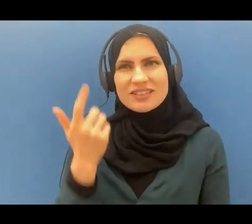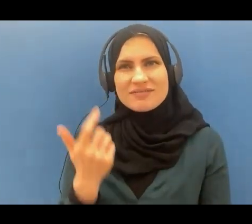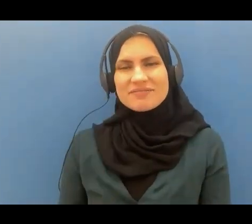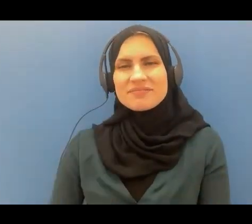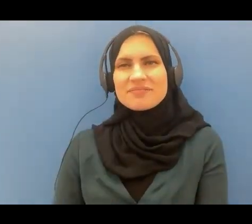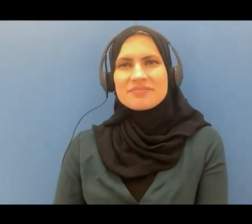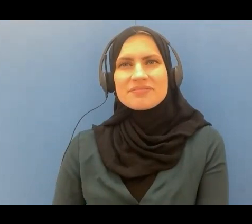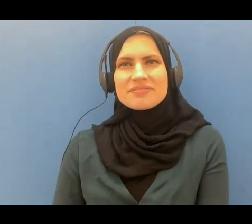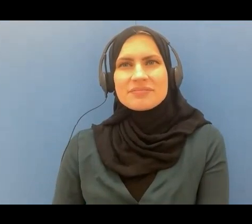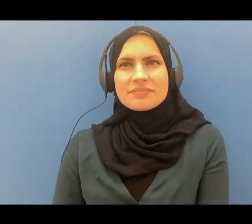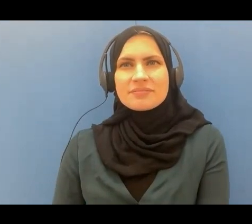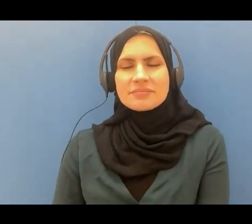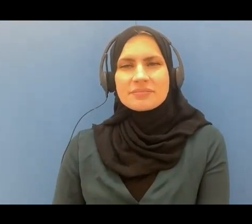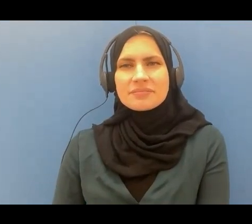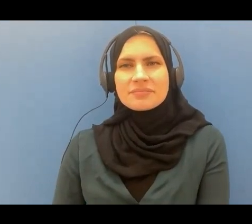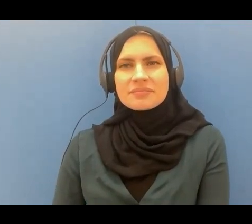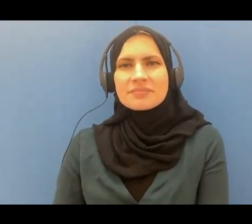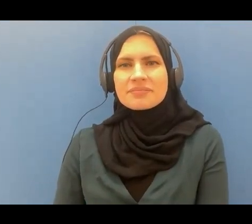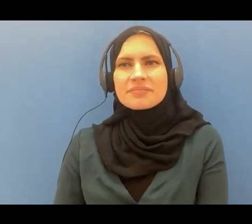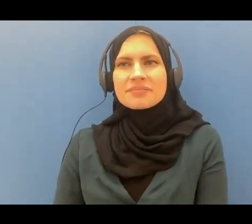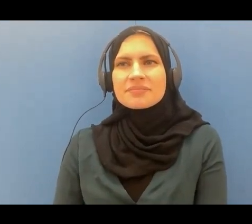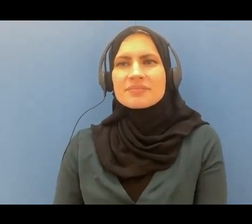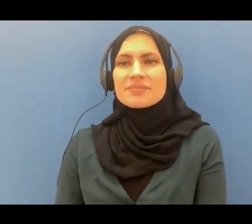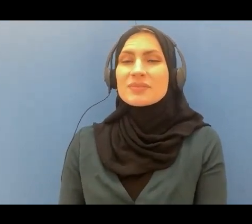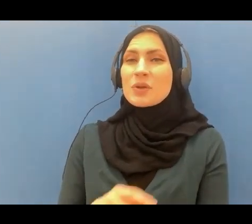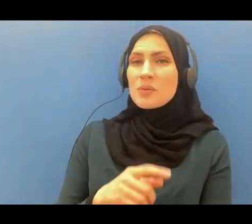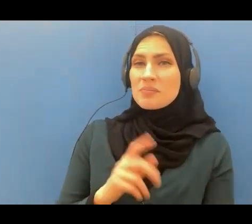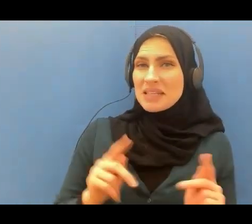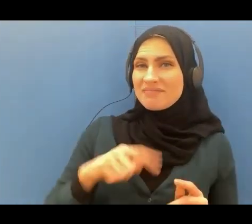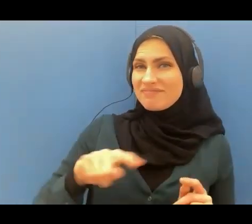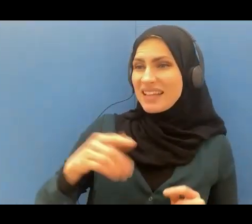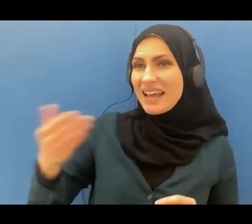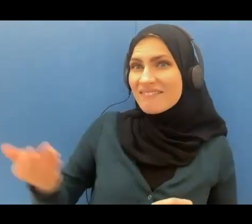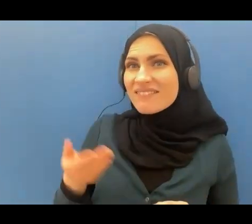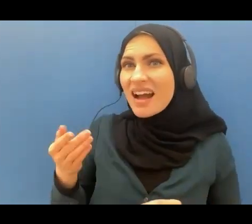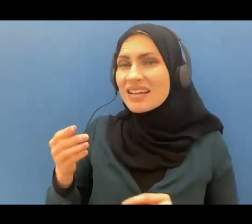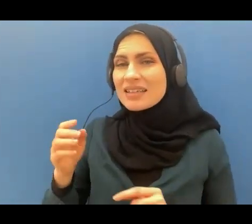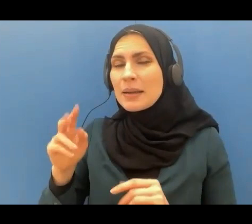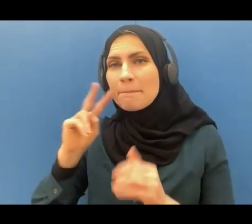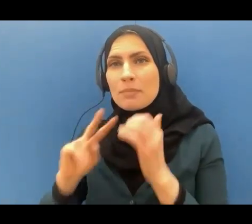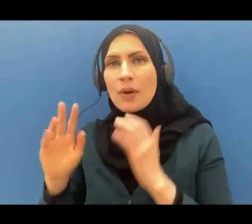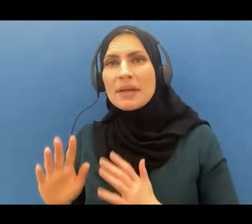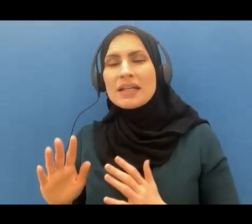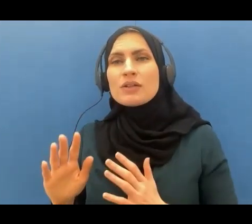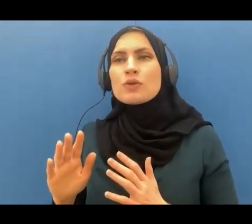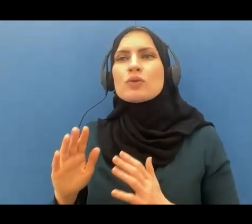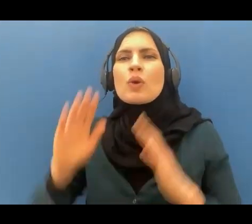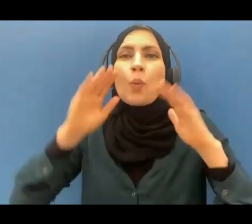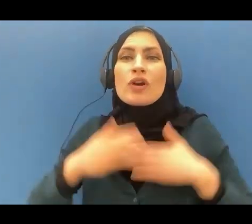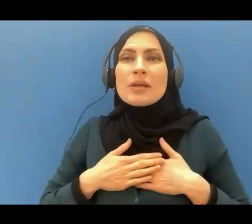so they're inviting him to worship other than Allah and Allah is telling him tell them